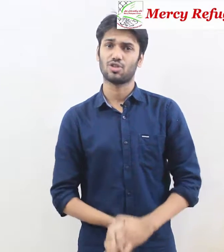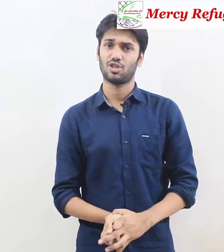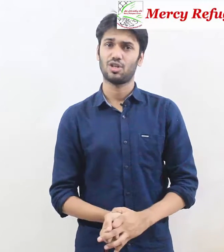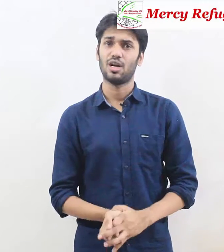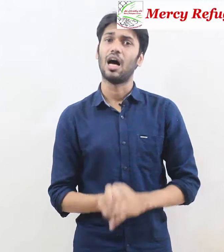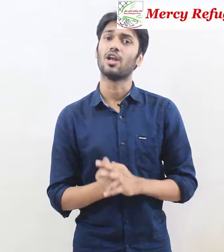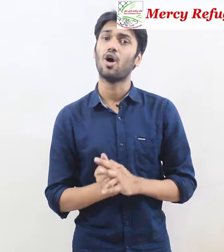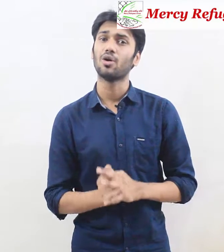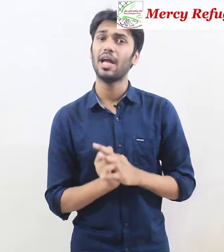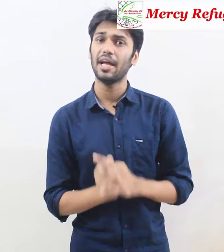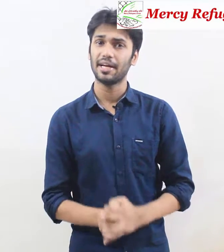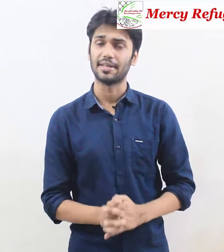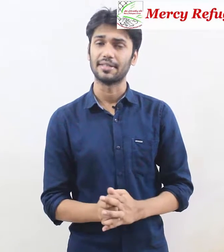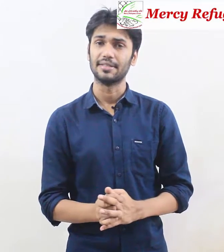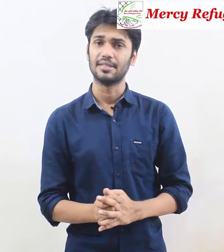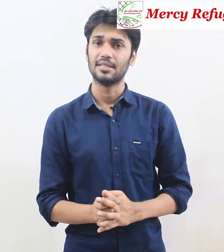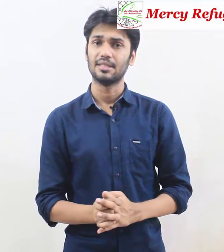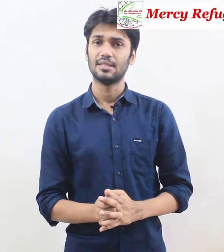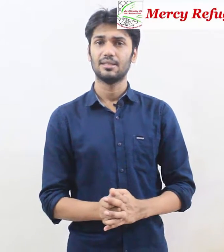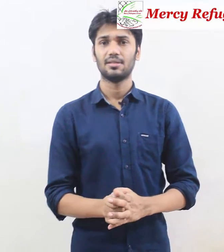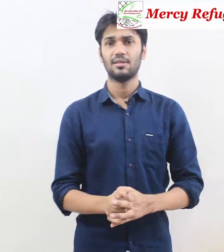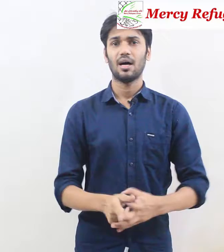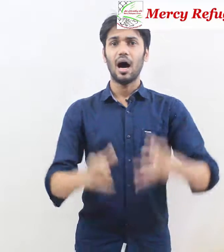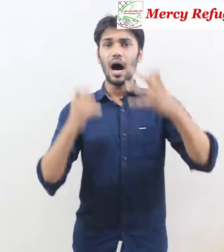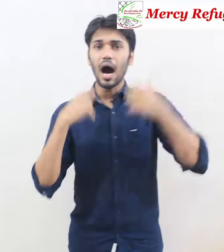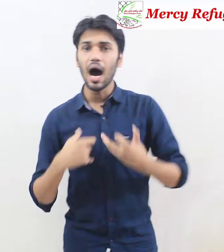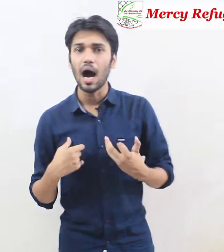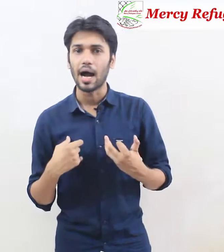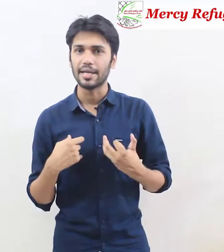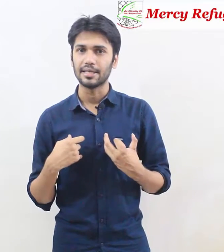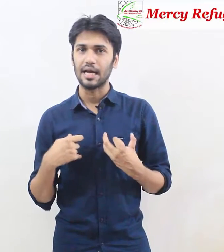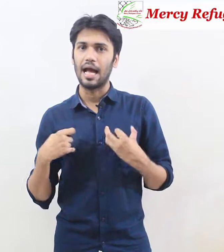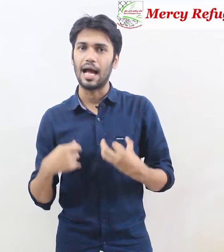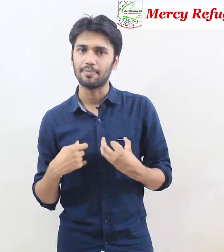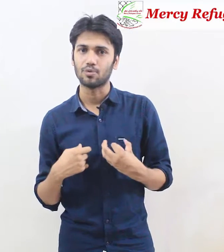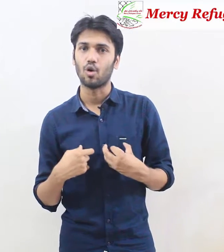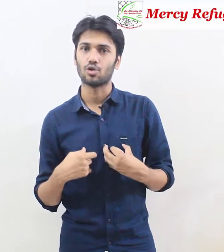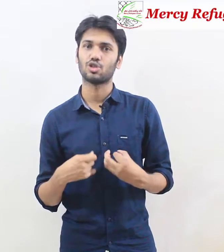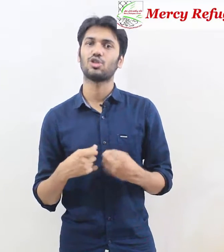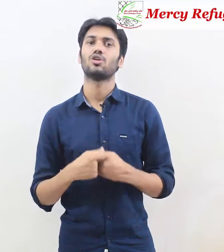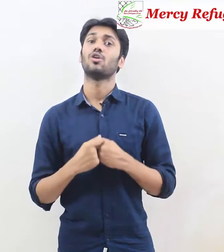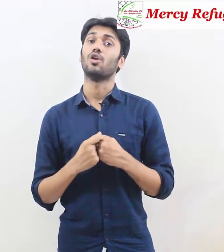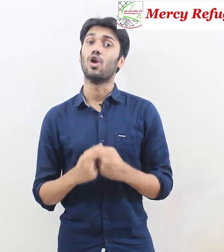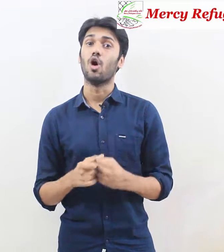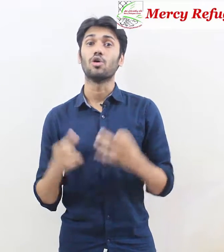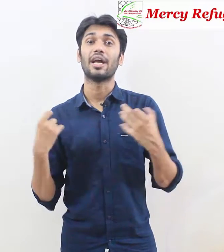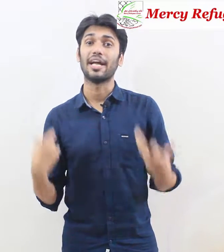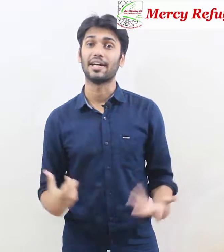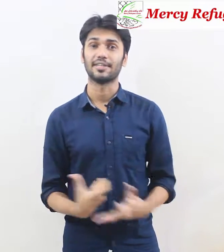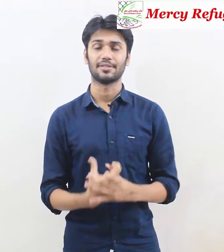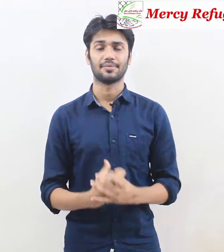got a long hair I have got long hair